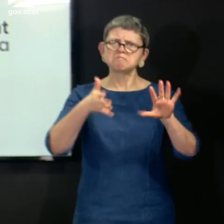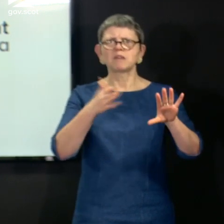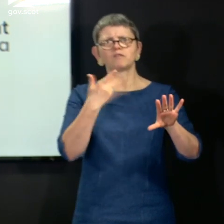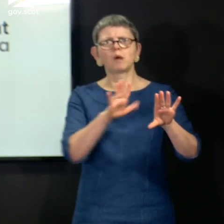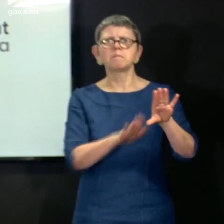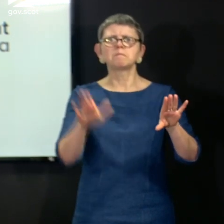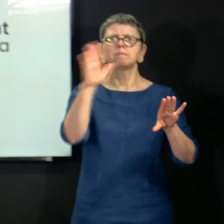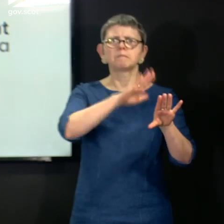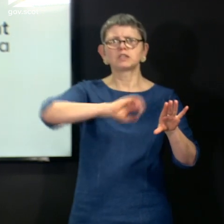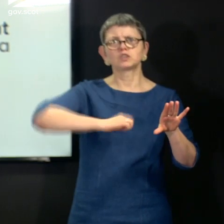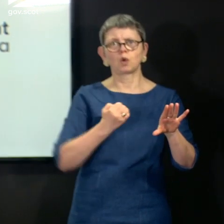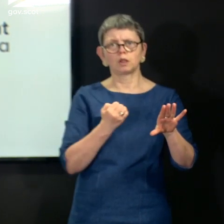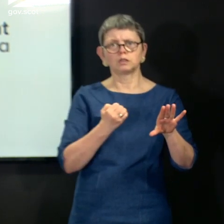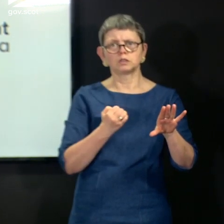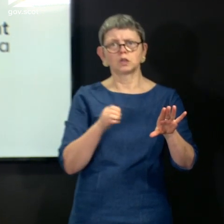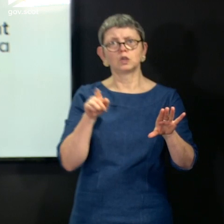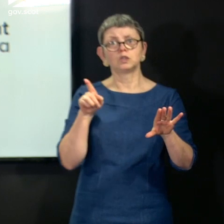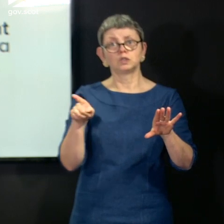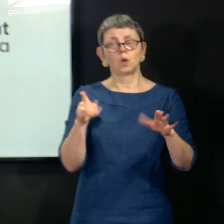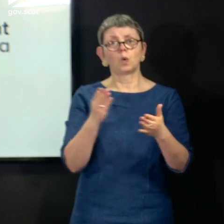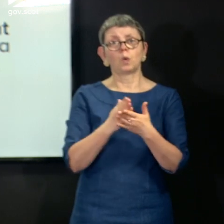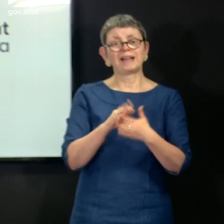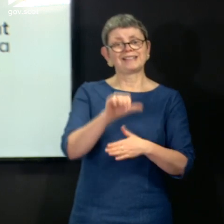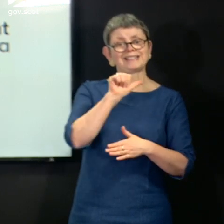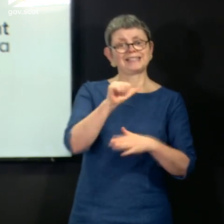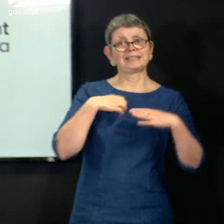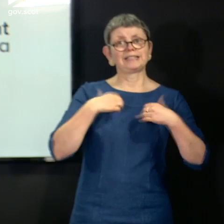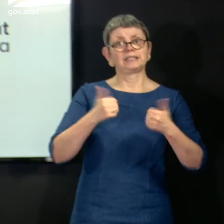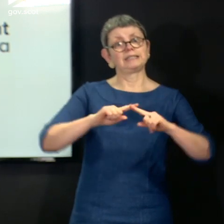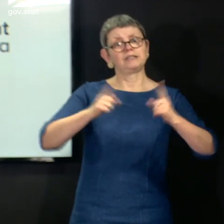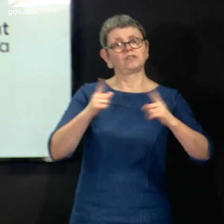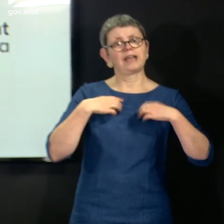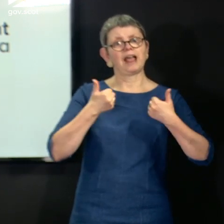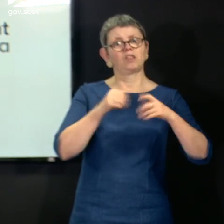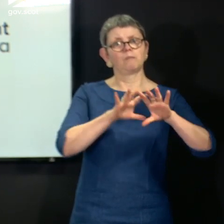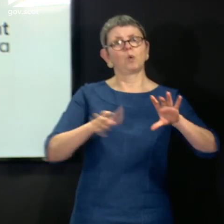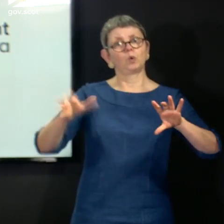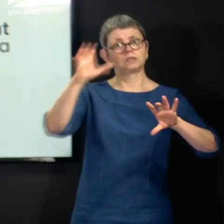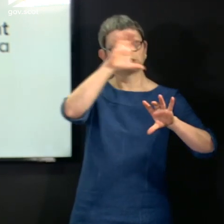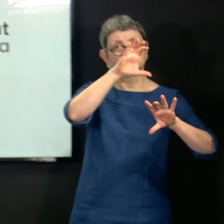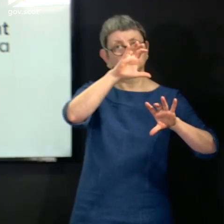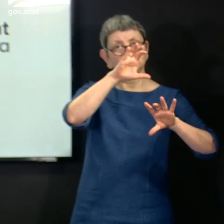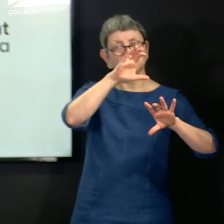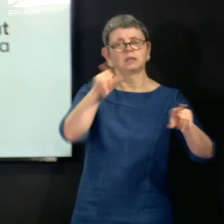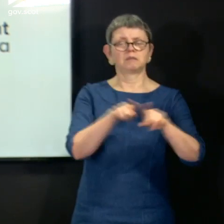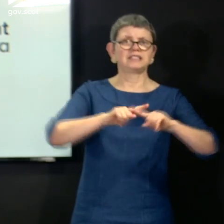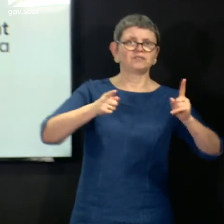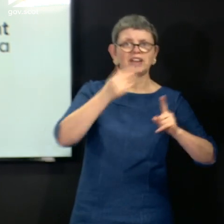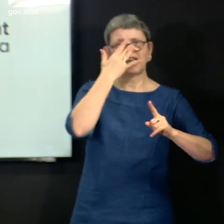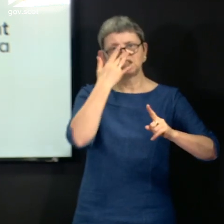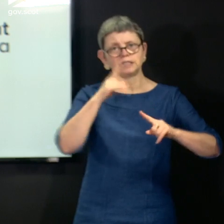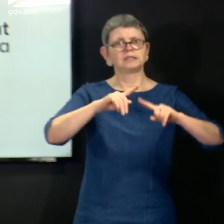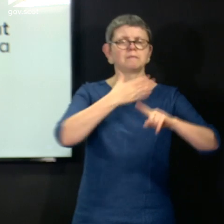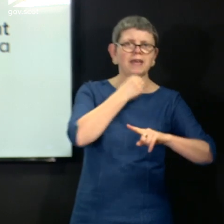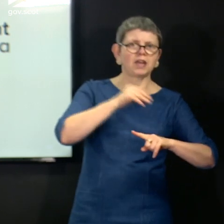samples will be distributed across six participating health boards by and by age group and sex. The six